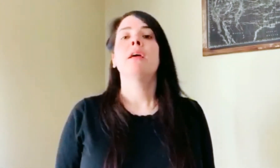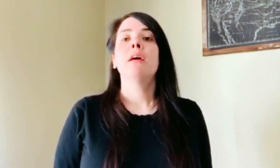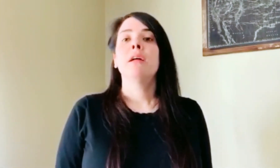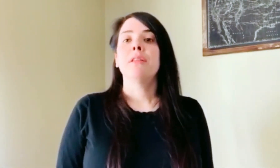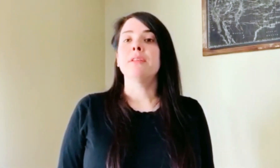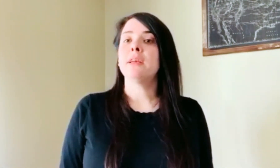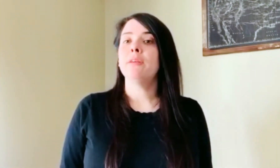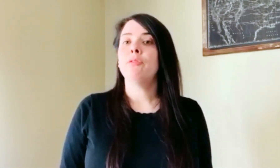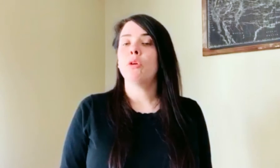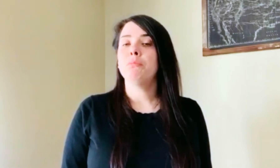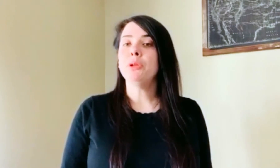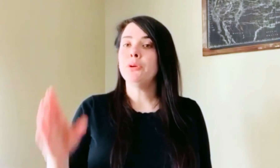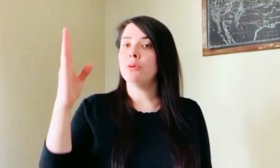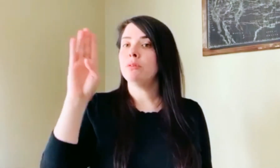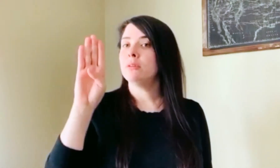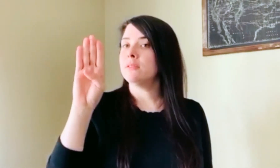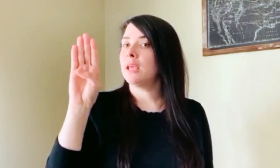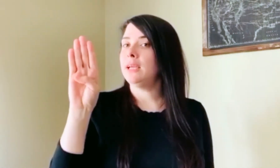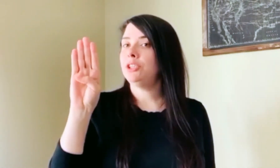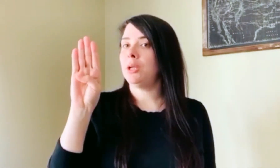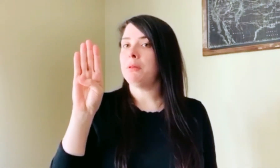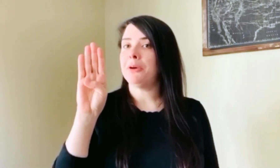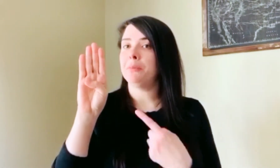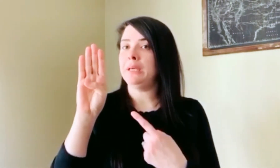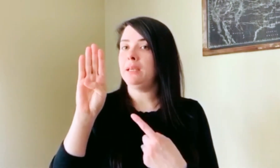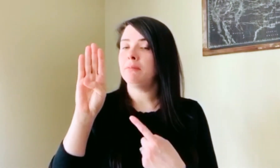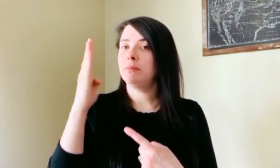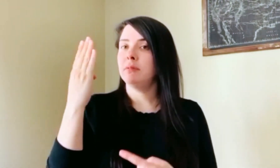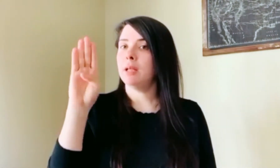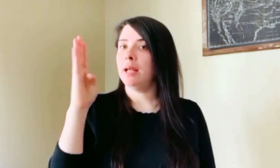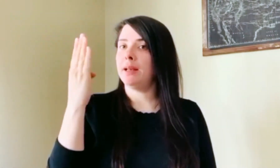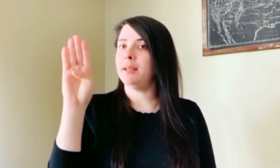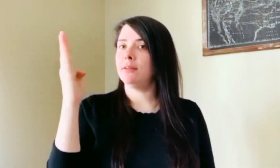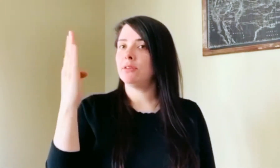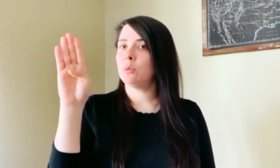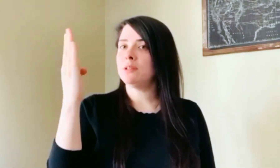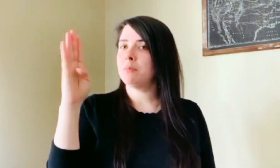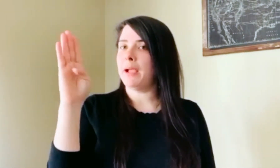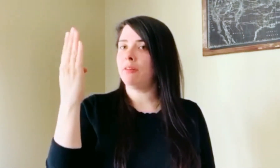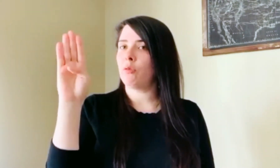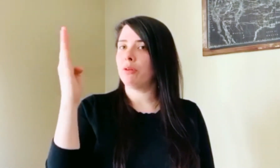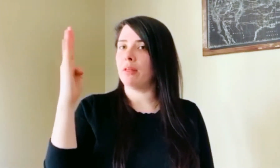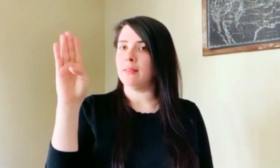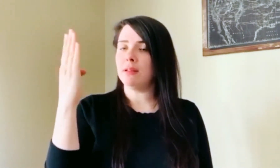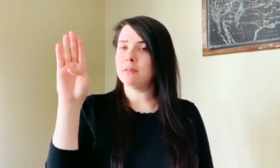The sign for blue is a handshape letter B and it twists back and forth like this.